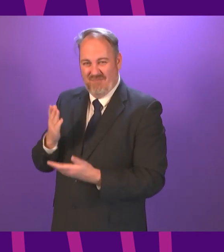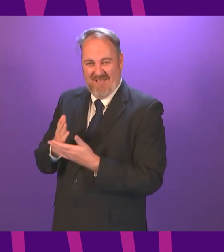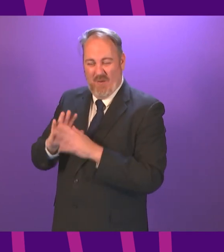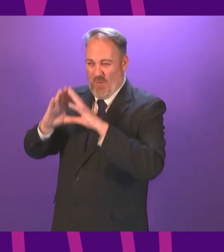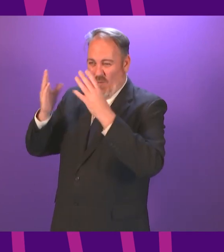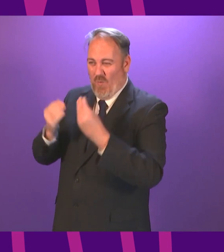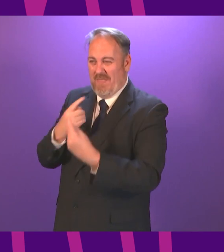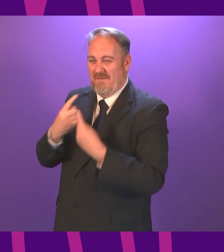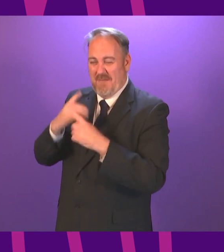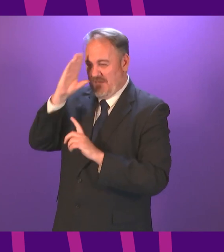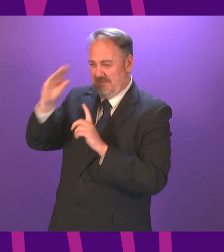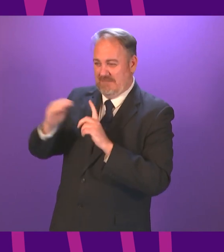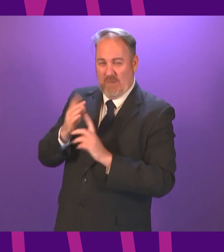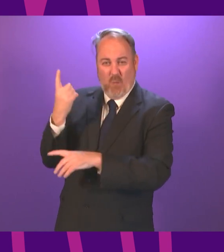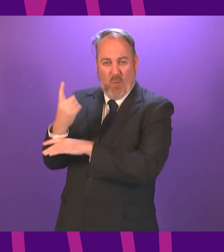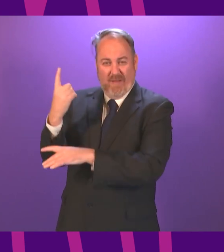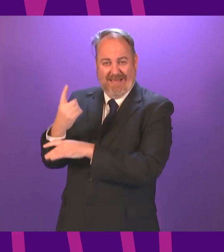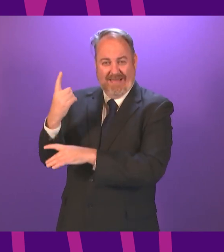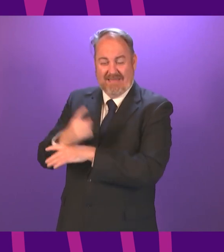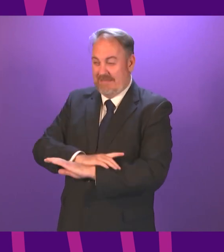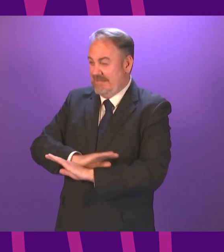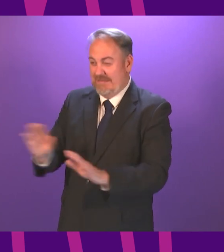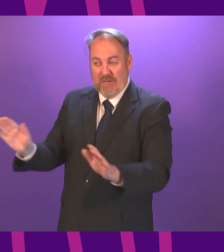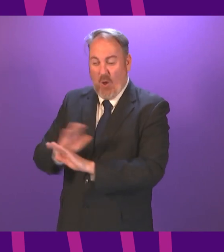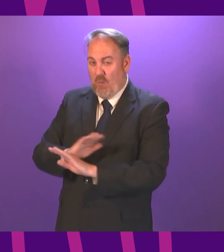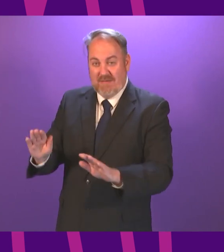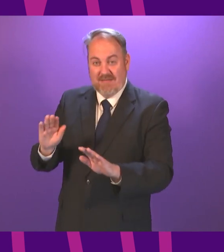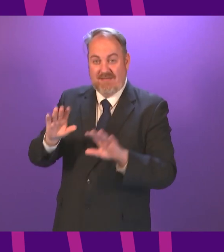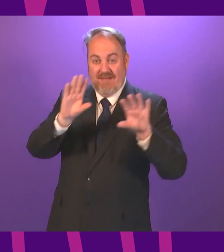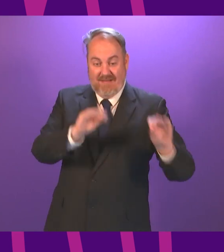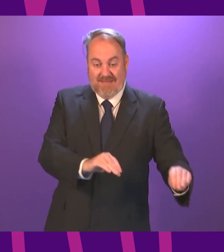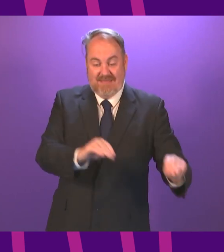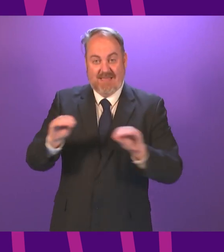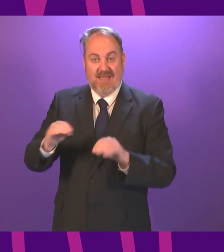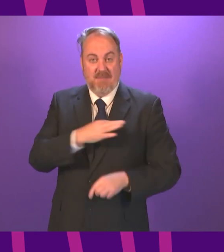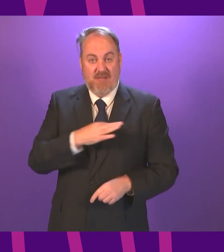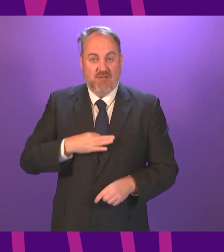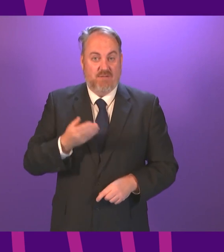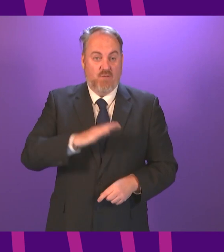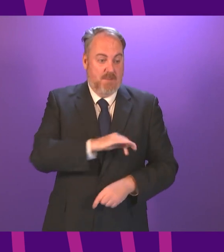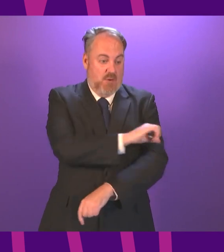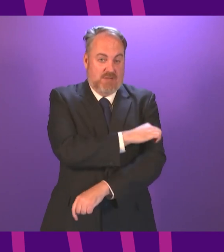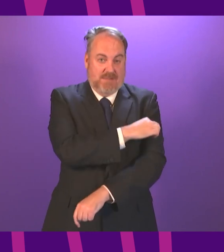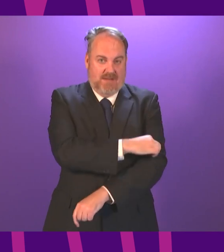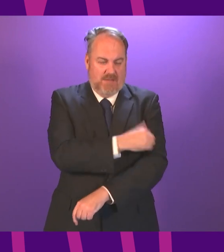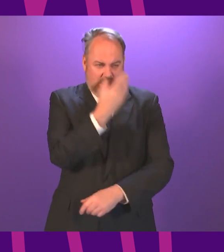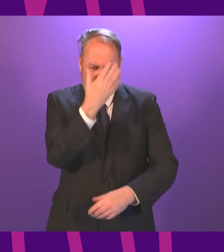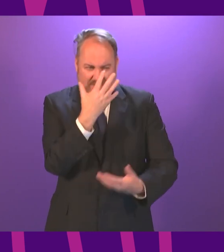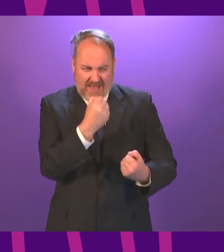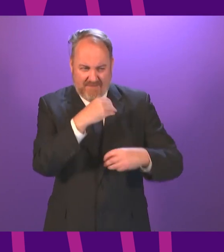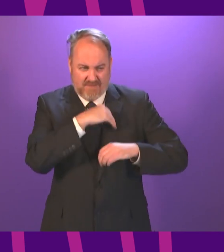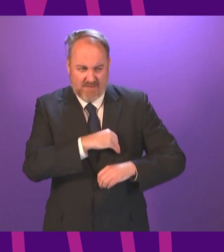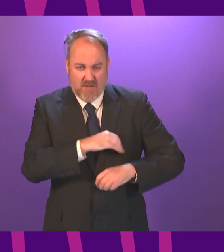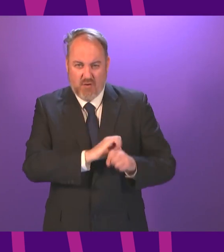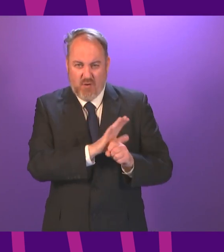Yet the decision was taken to accelerate the movement of over 3,000 hospital patients whose COVID status was unknown and dozens who had even